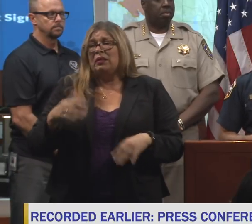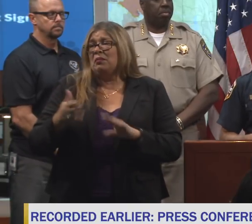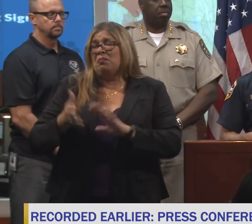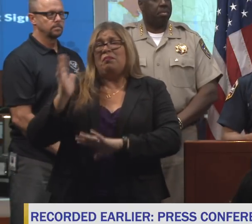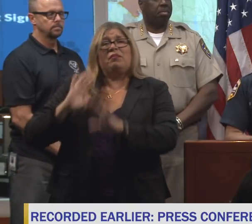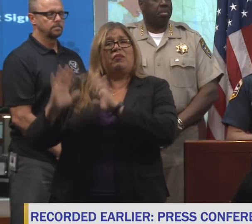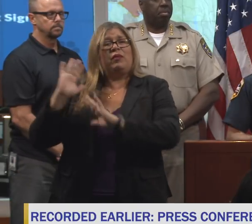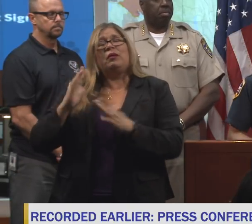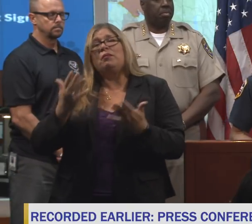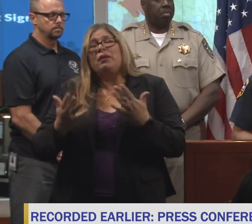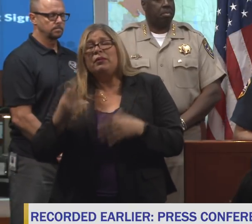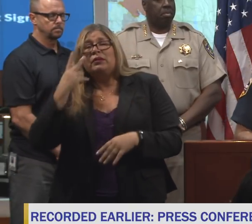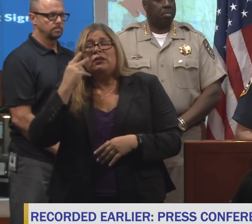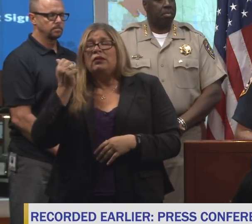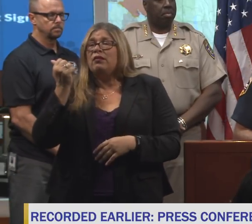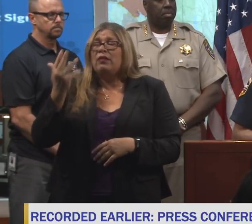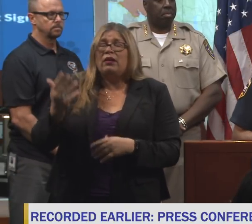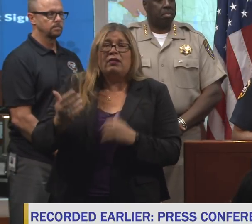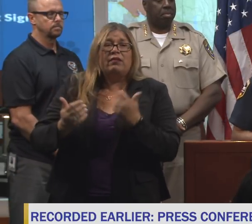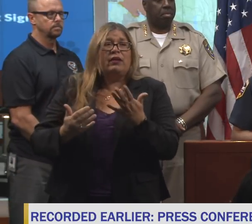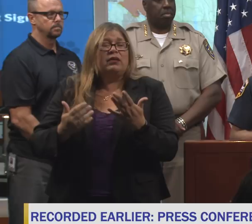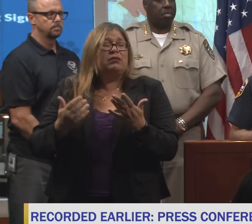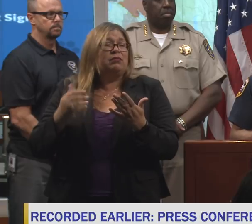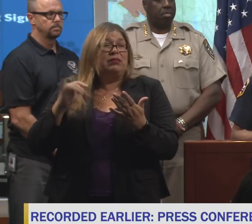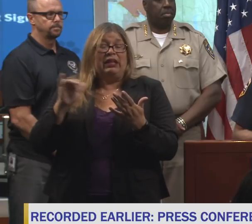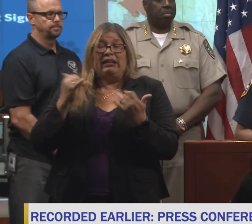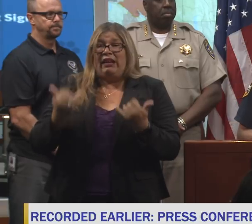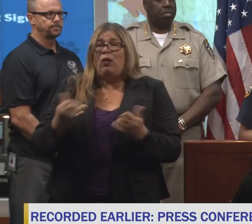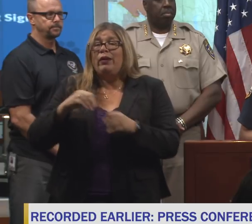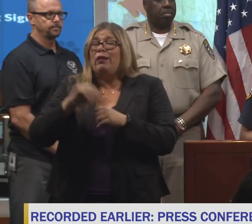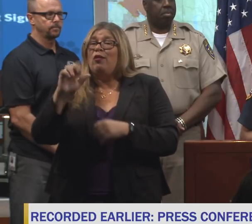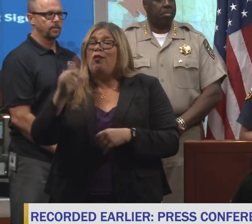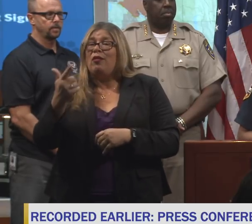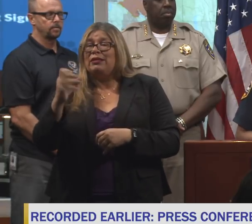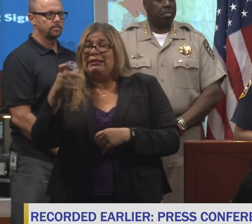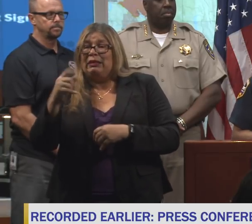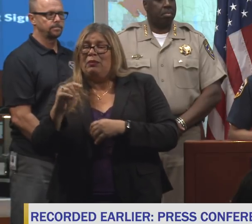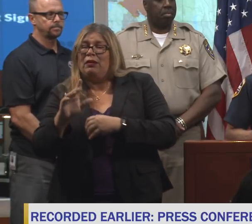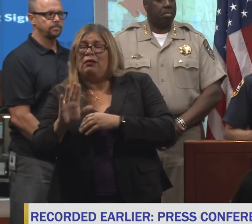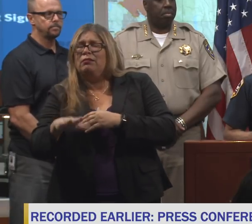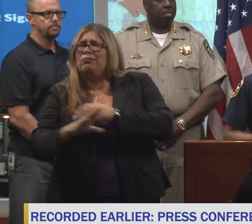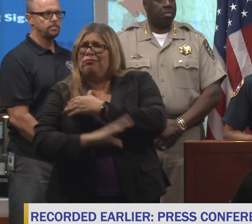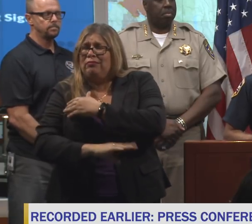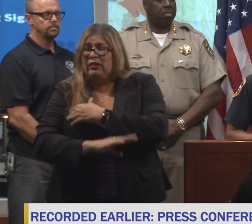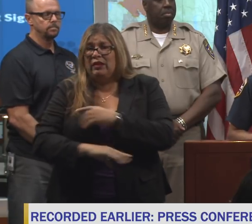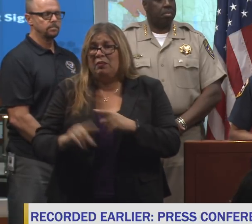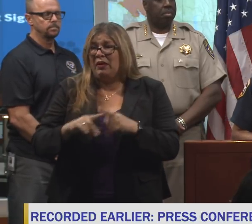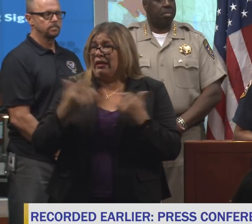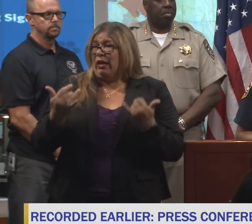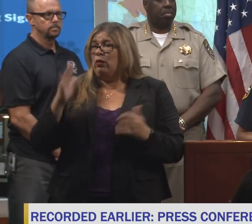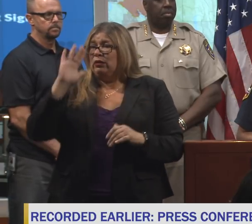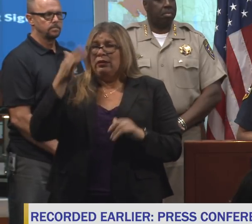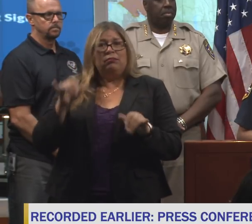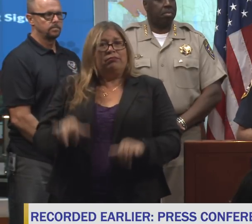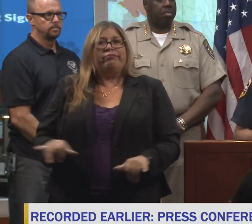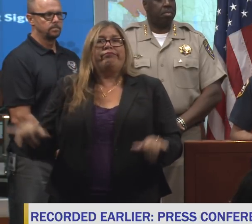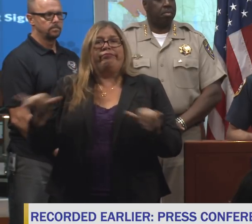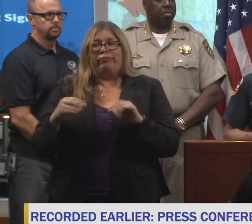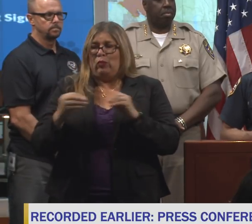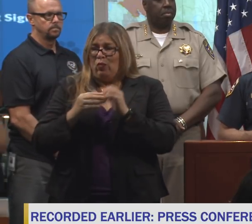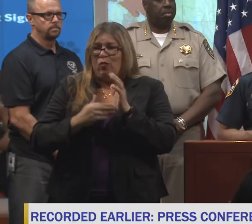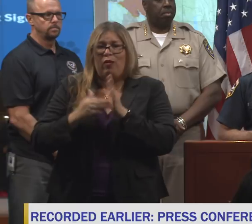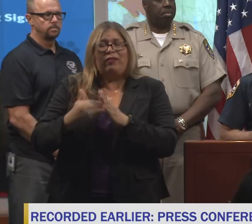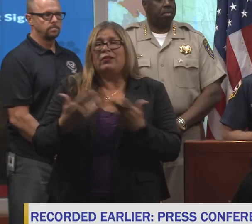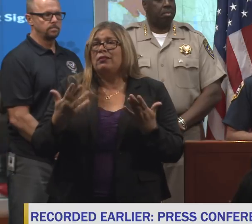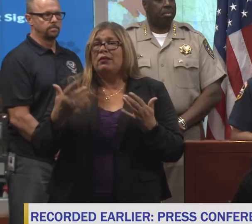decades, we may have seen a fire like we're seeing now in August or September. We are routinely now seeing fires reach 100